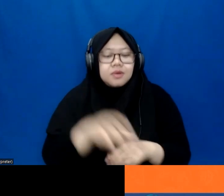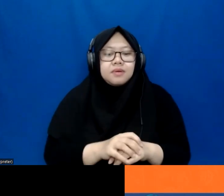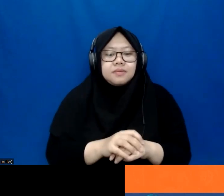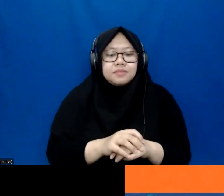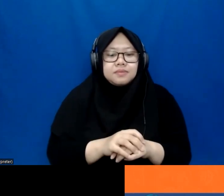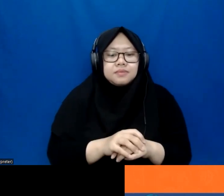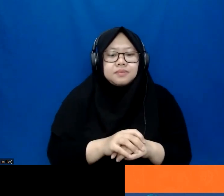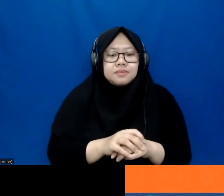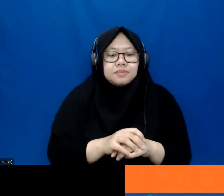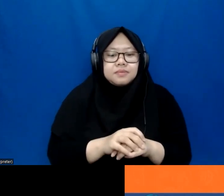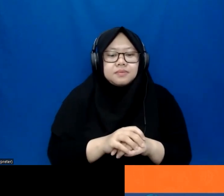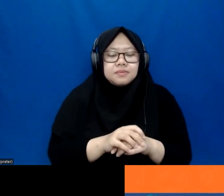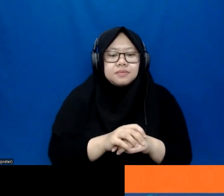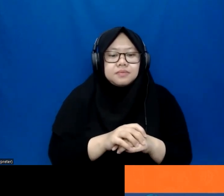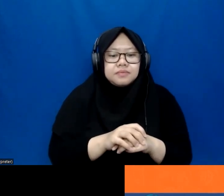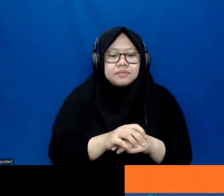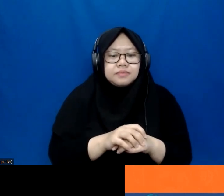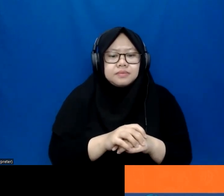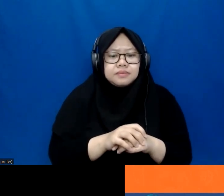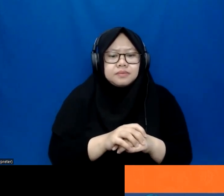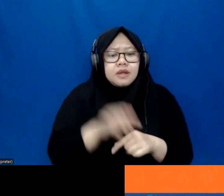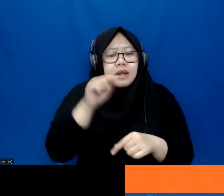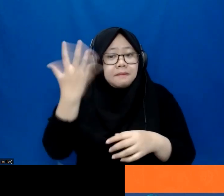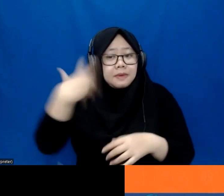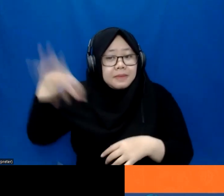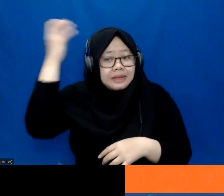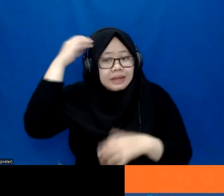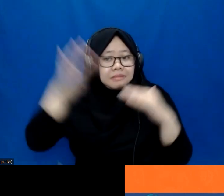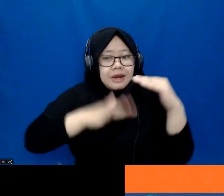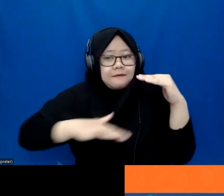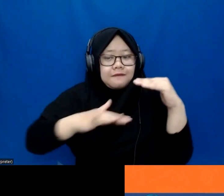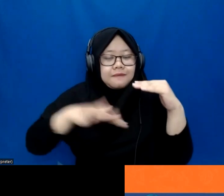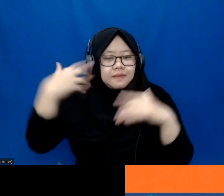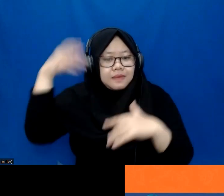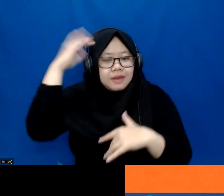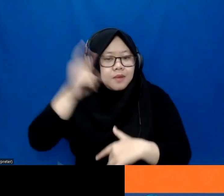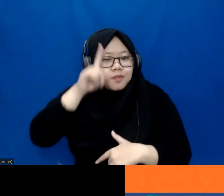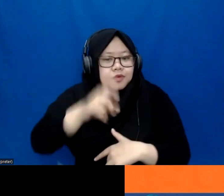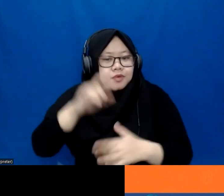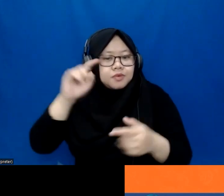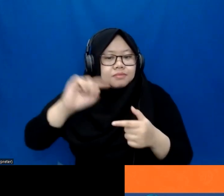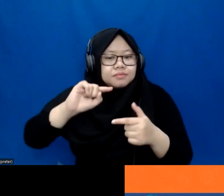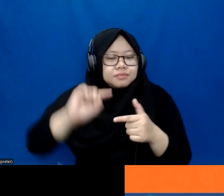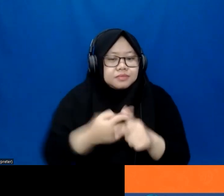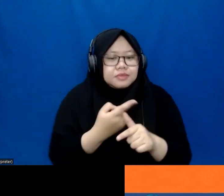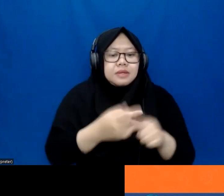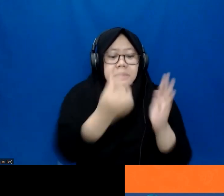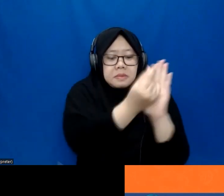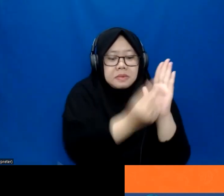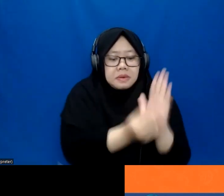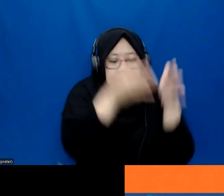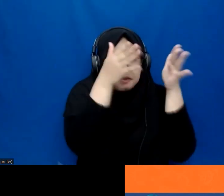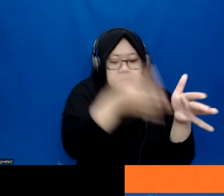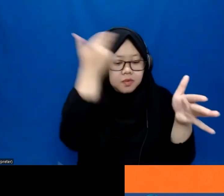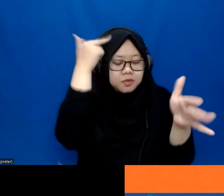a government level. They need to start allocating more budgets for